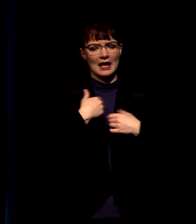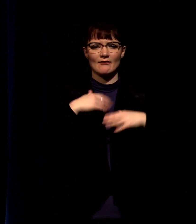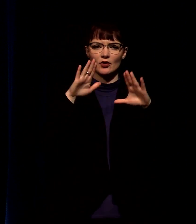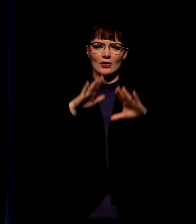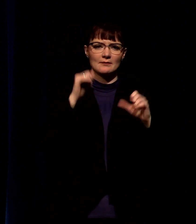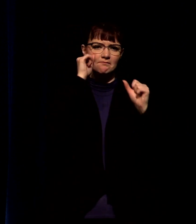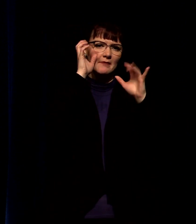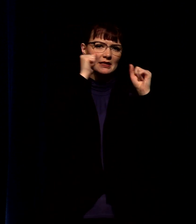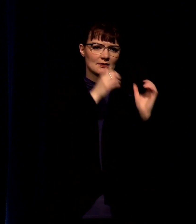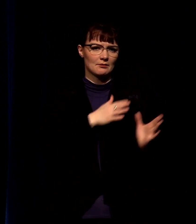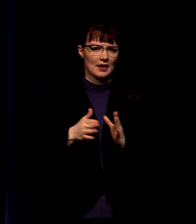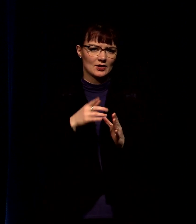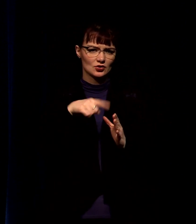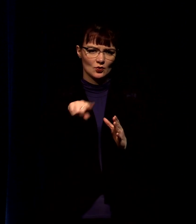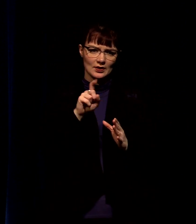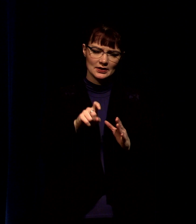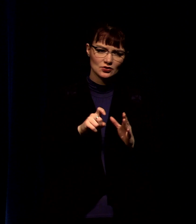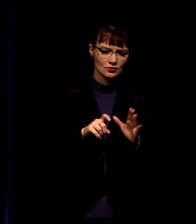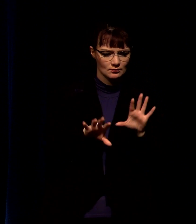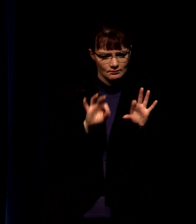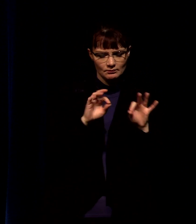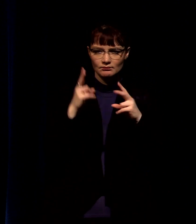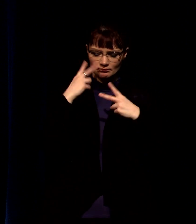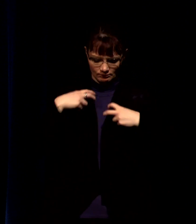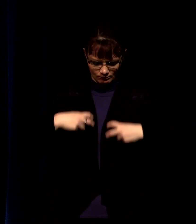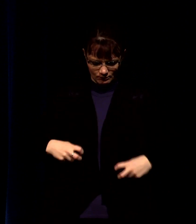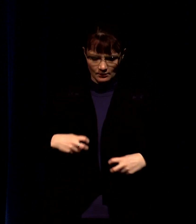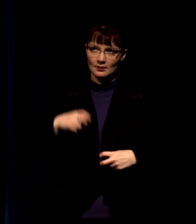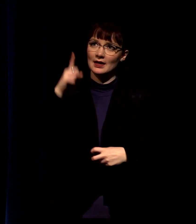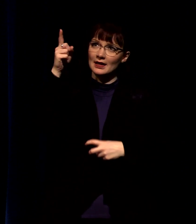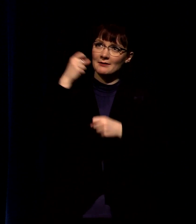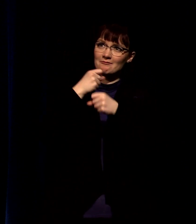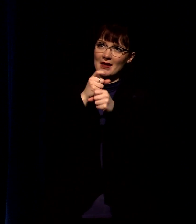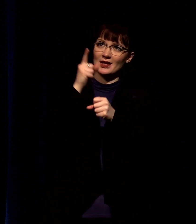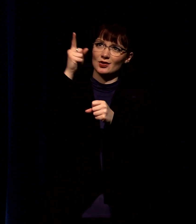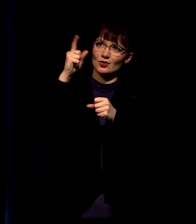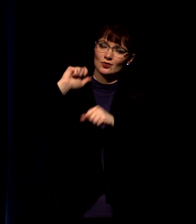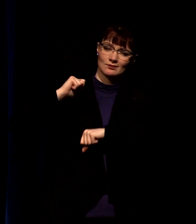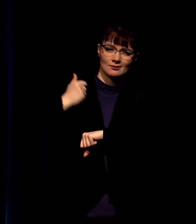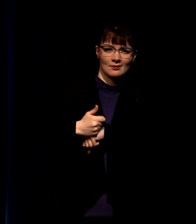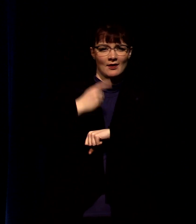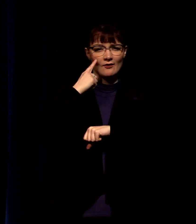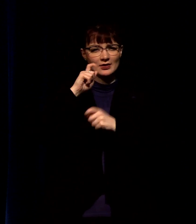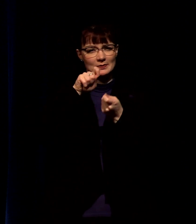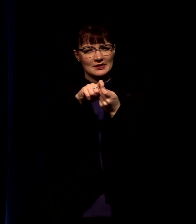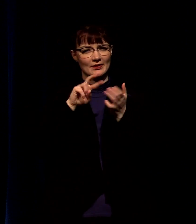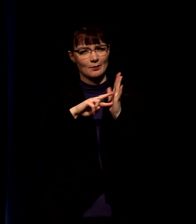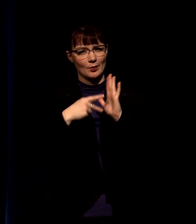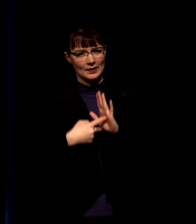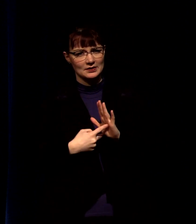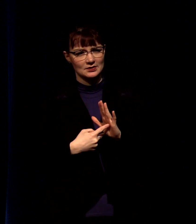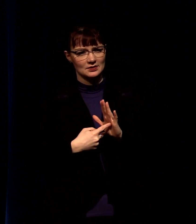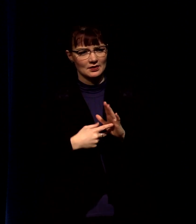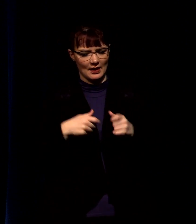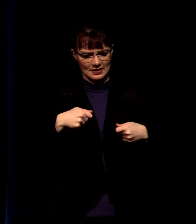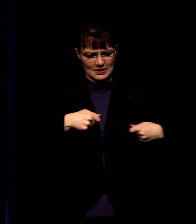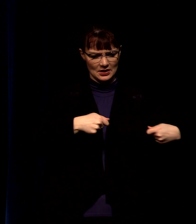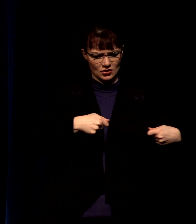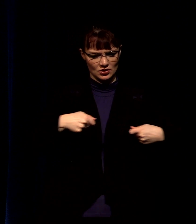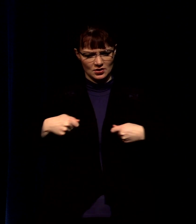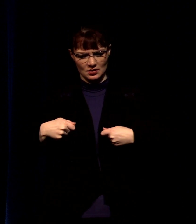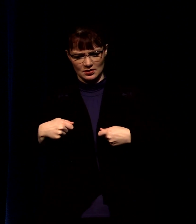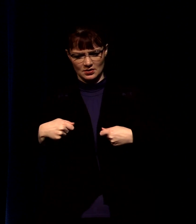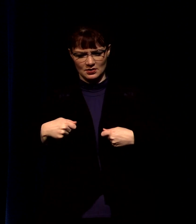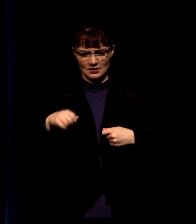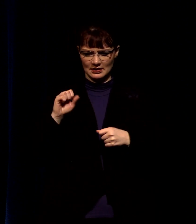that await you that you get to discover because you are a masterpiece created in advance and there's this tension that we see that yes